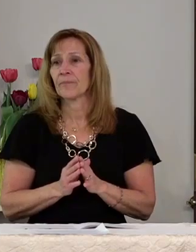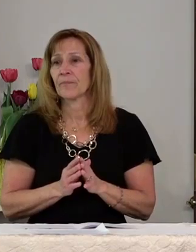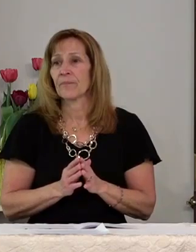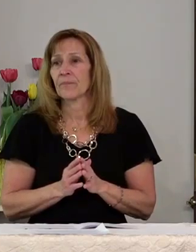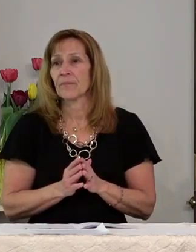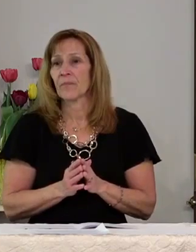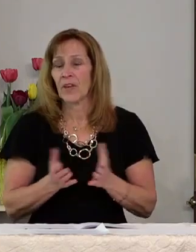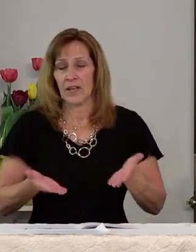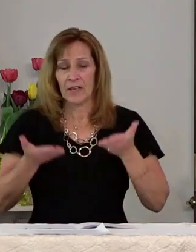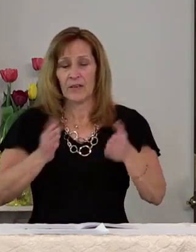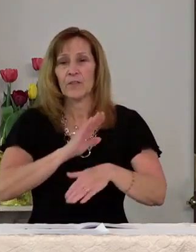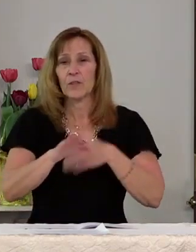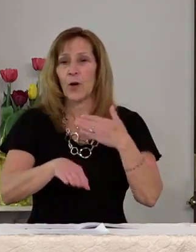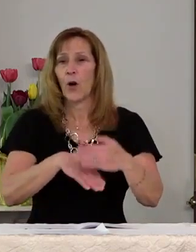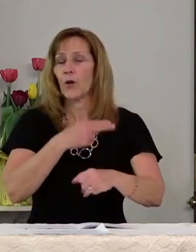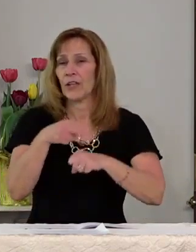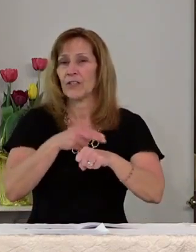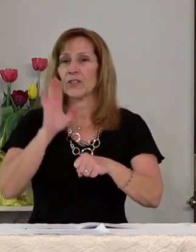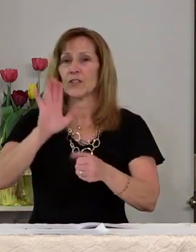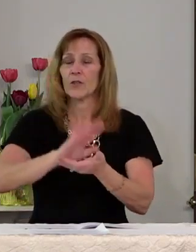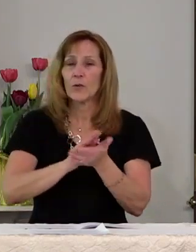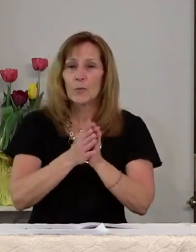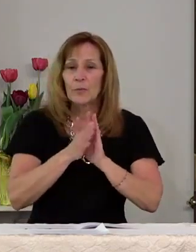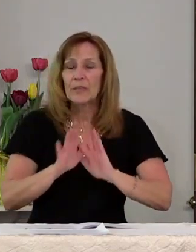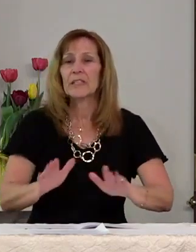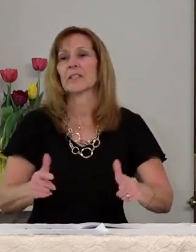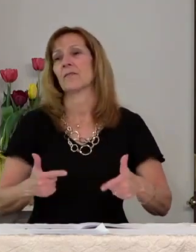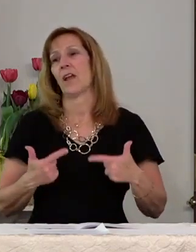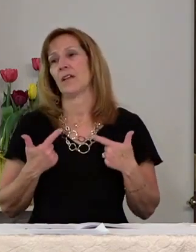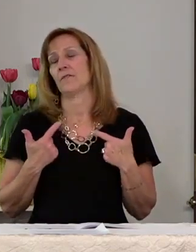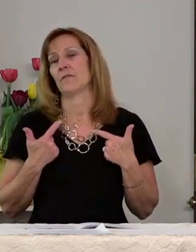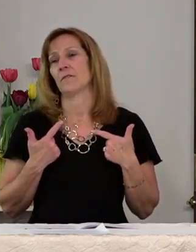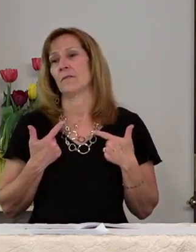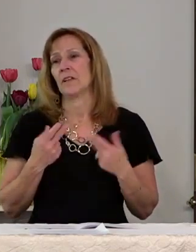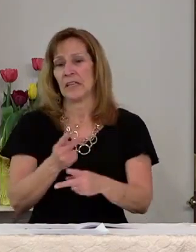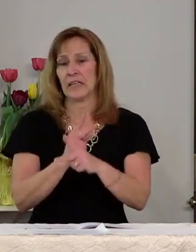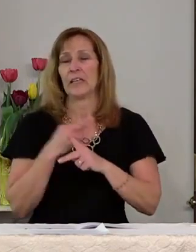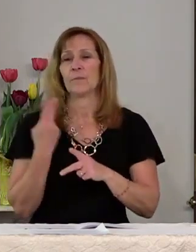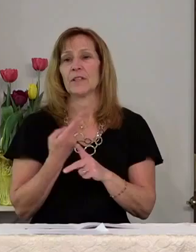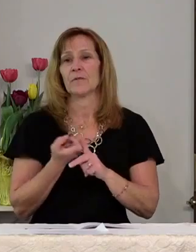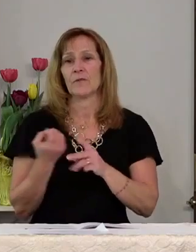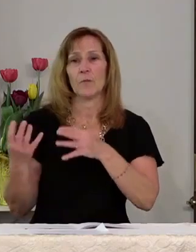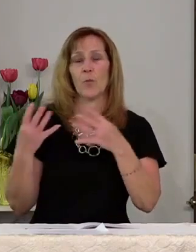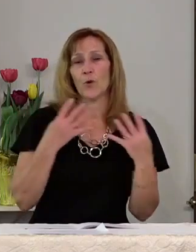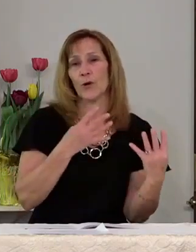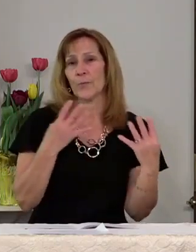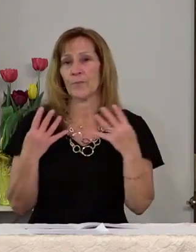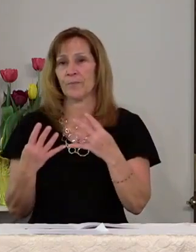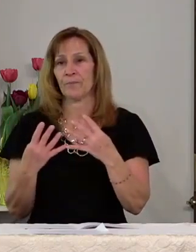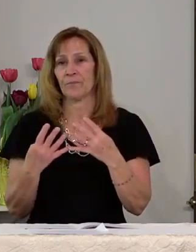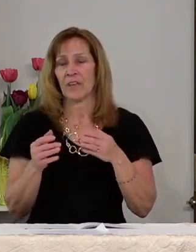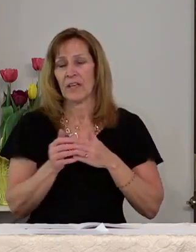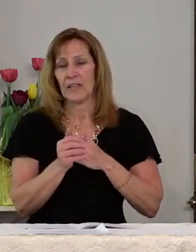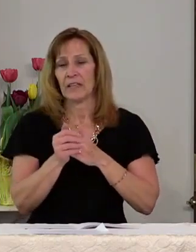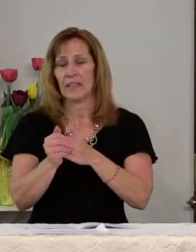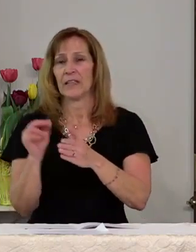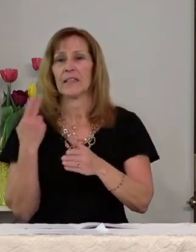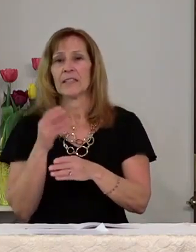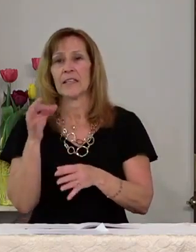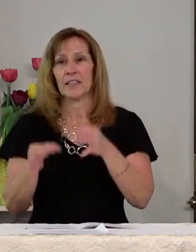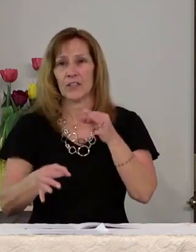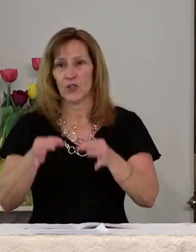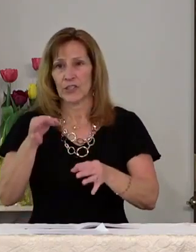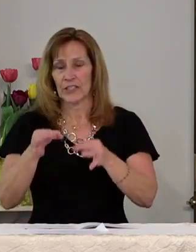grant to all nations your peace of life keep us from war lead us into